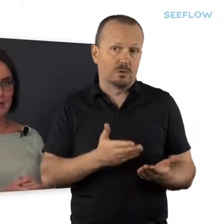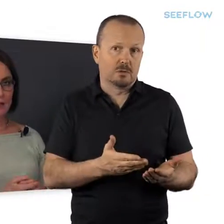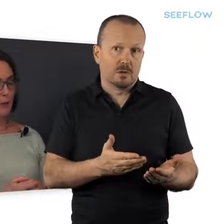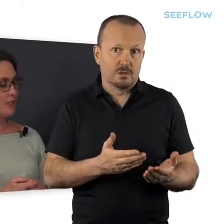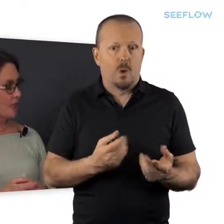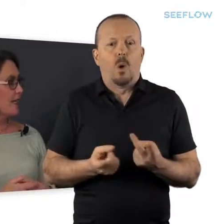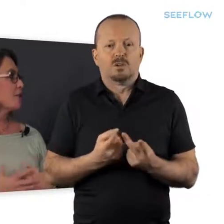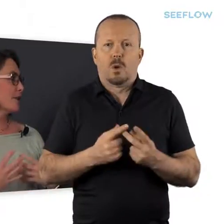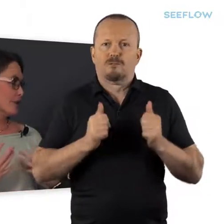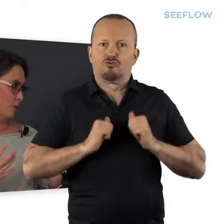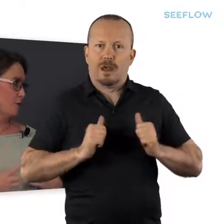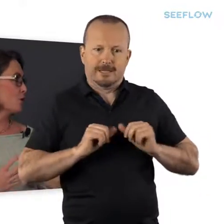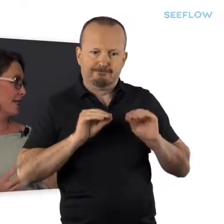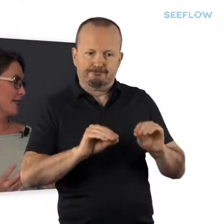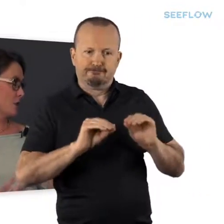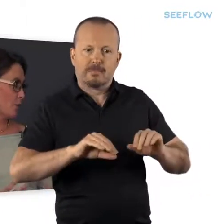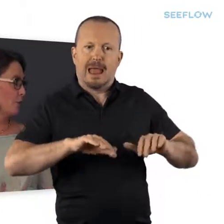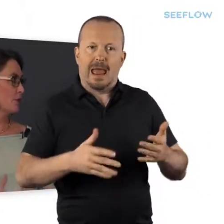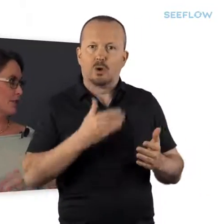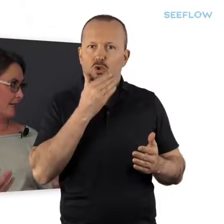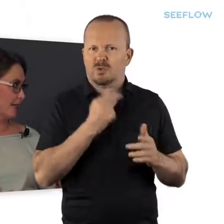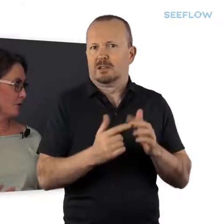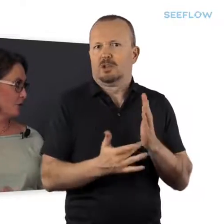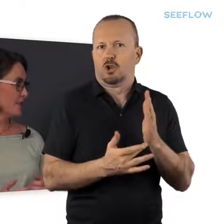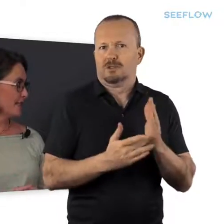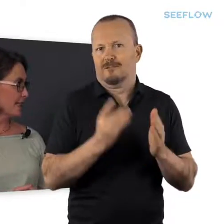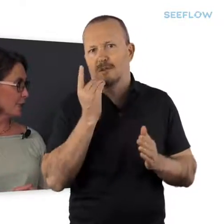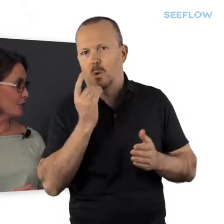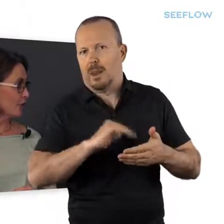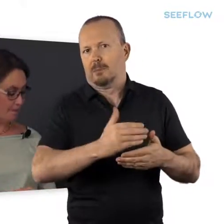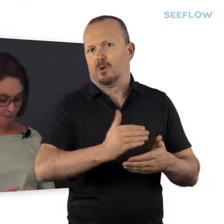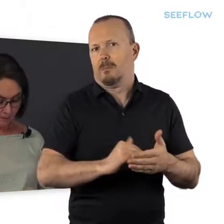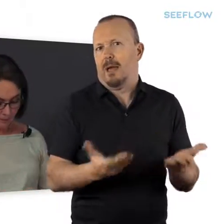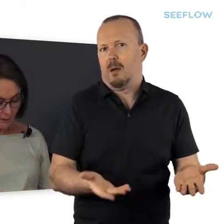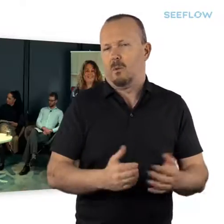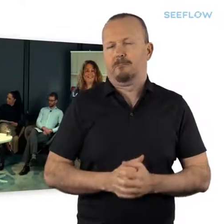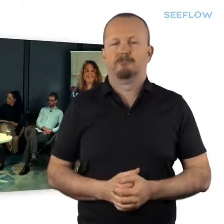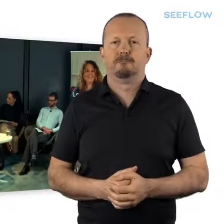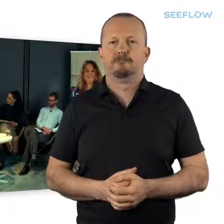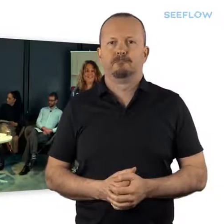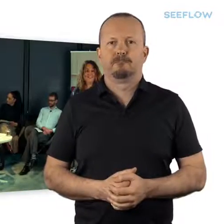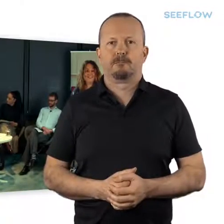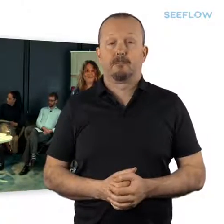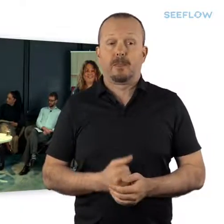so wish. And so there's also training and support on how to use that technology. So for the governing body,